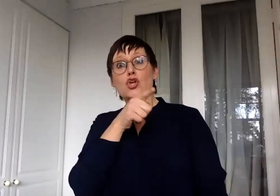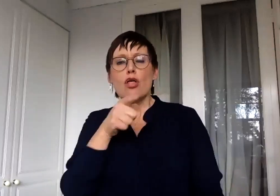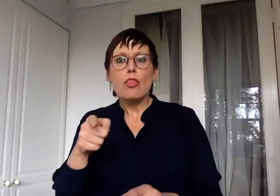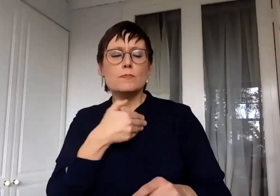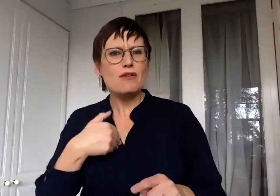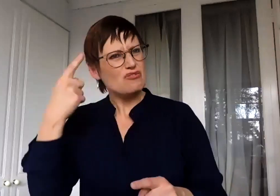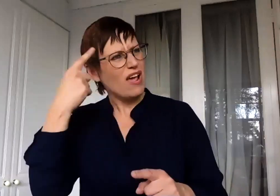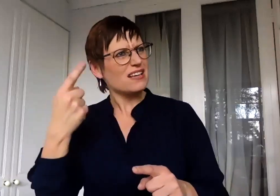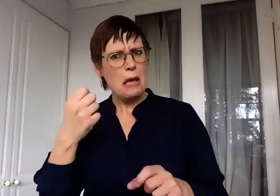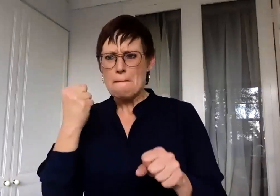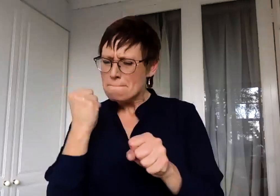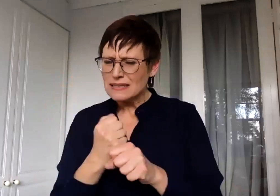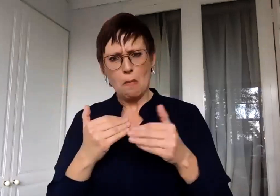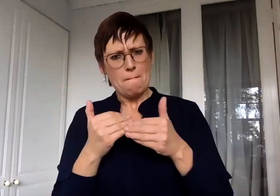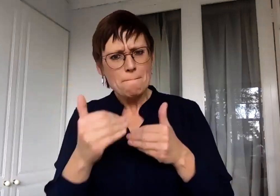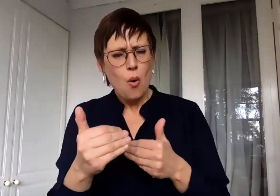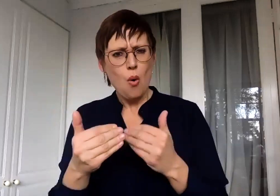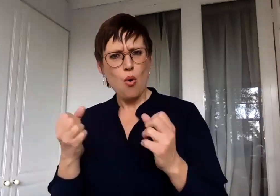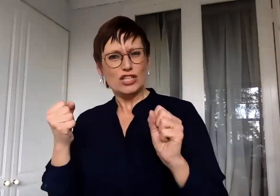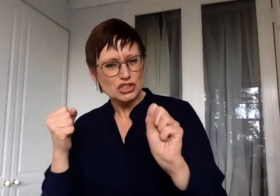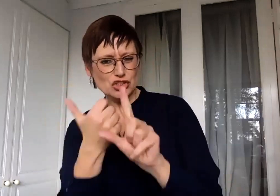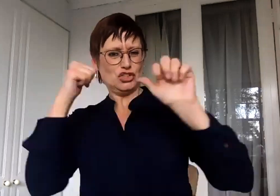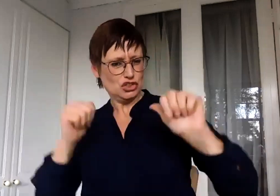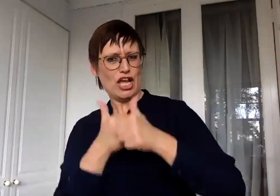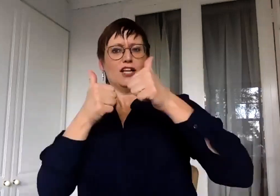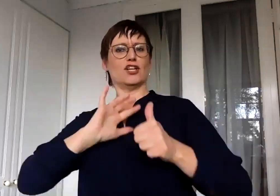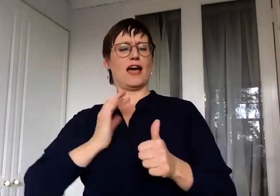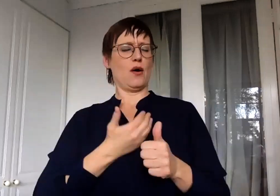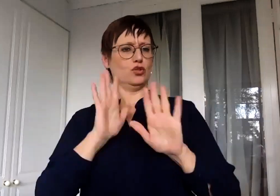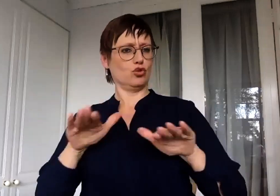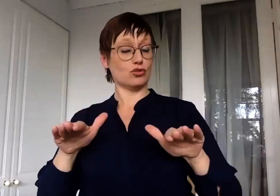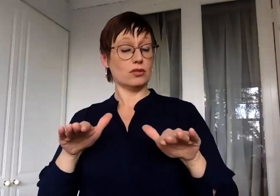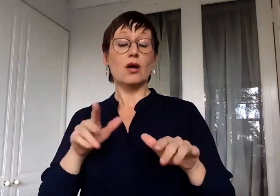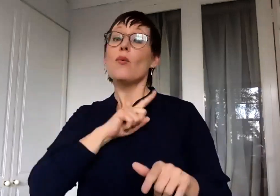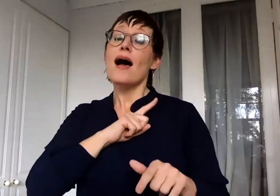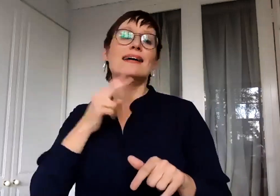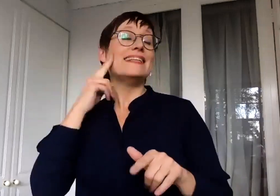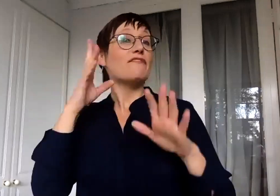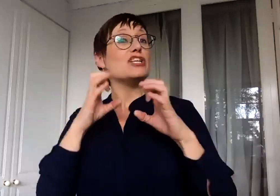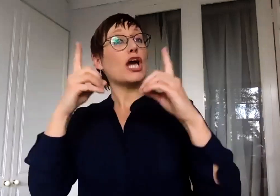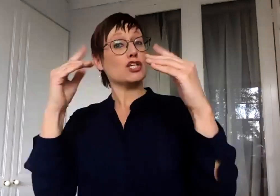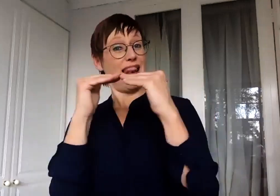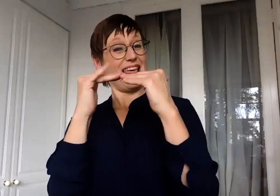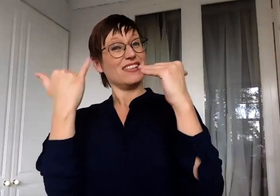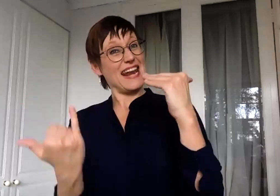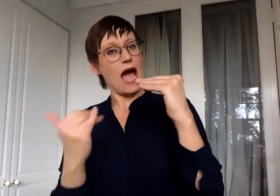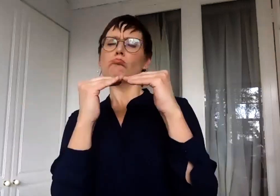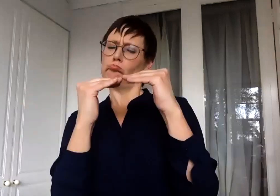parents became demanding, saying, the current deaf education standards are not where it should be. And so I'm very open to